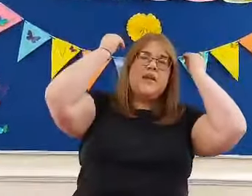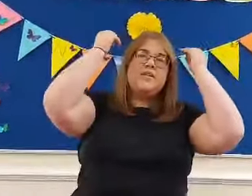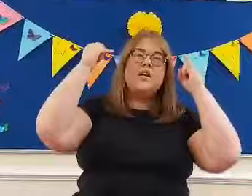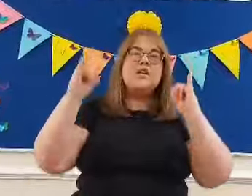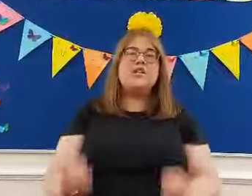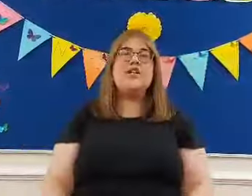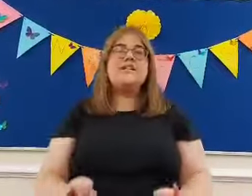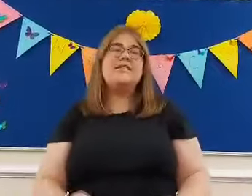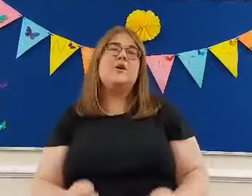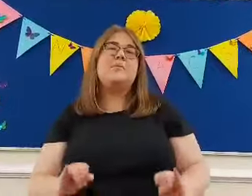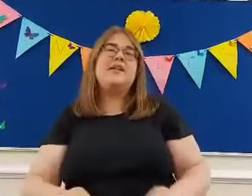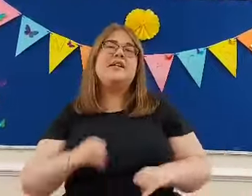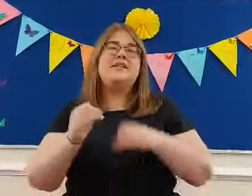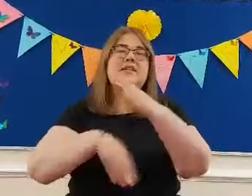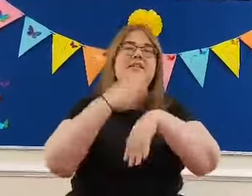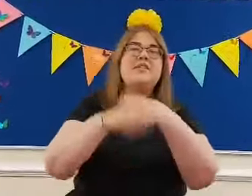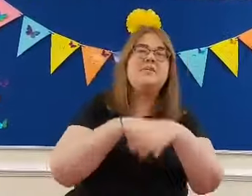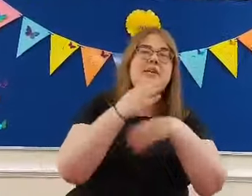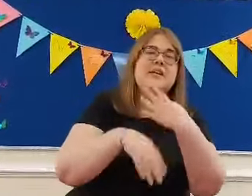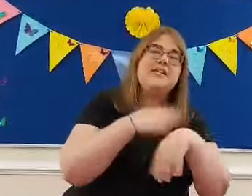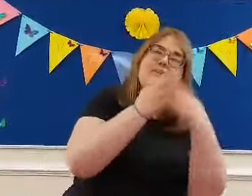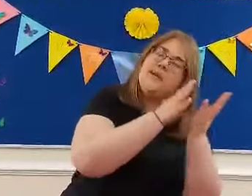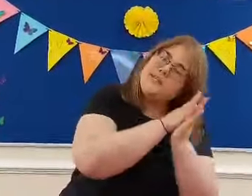head She's dancing on my knees and she's tumbling into bed